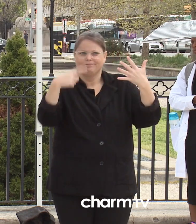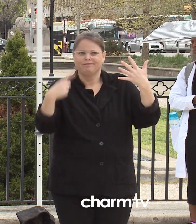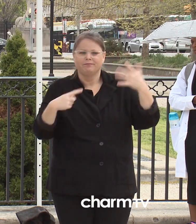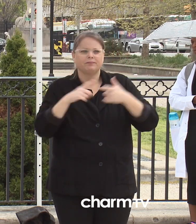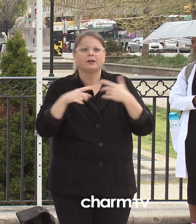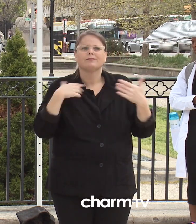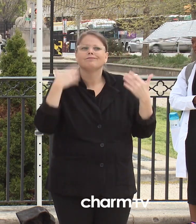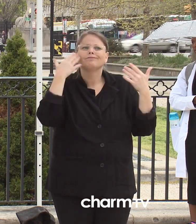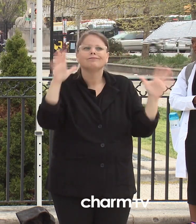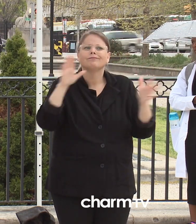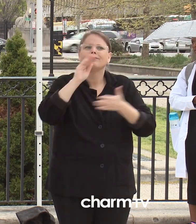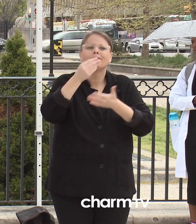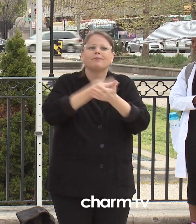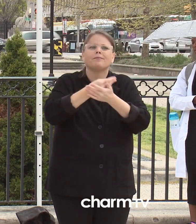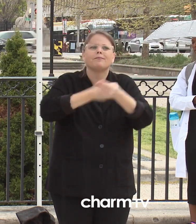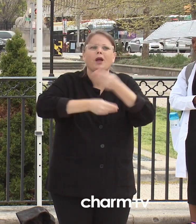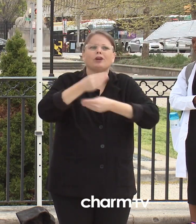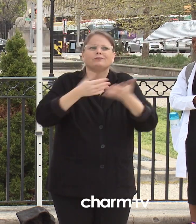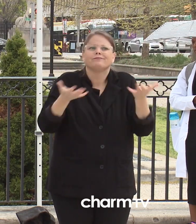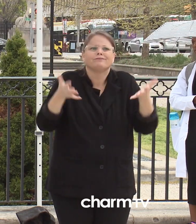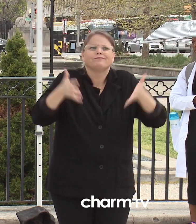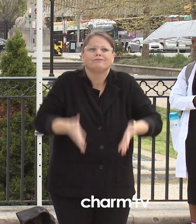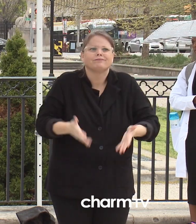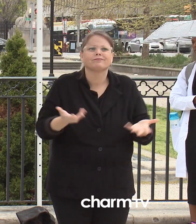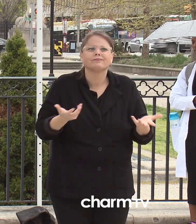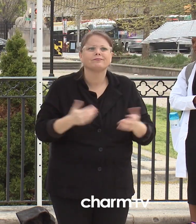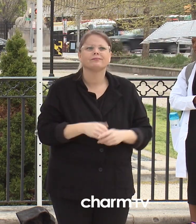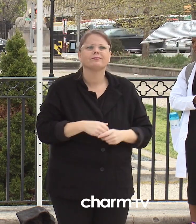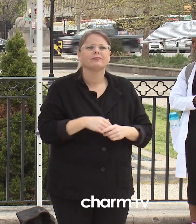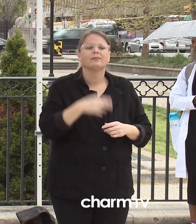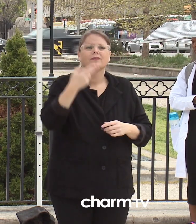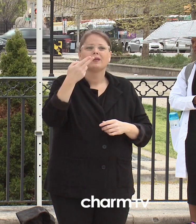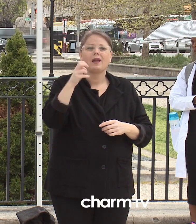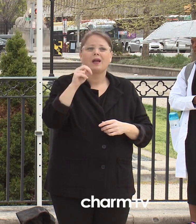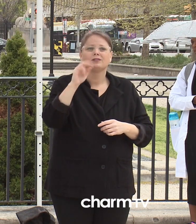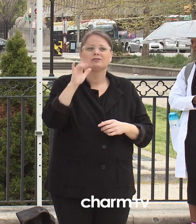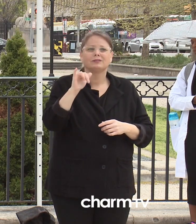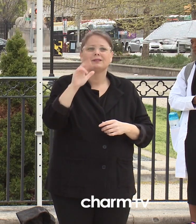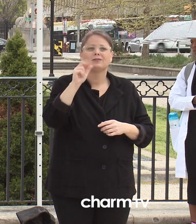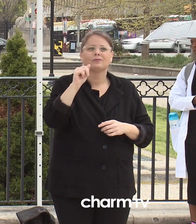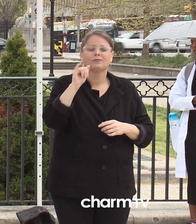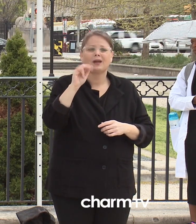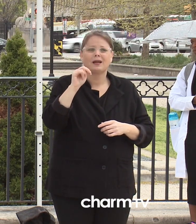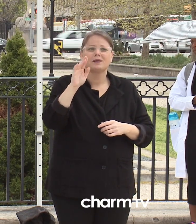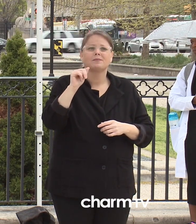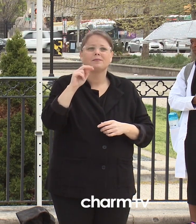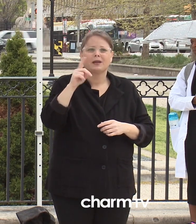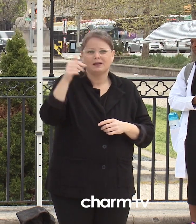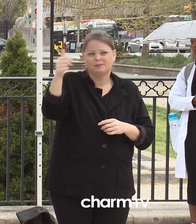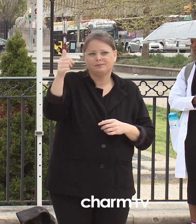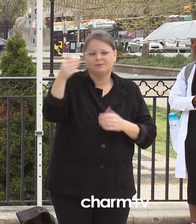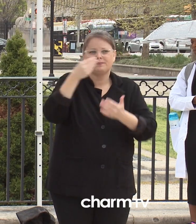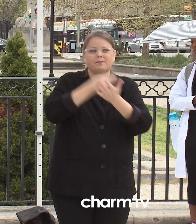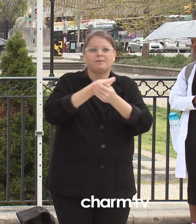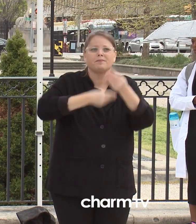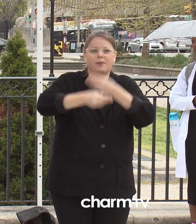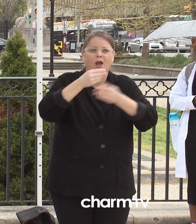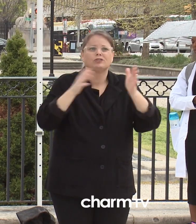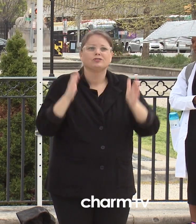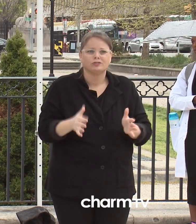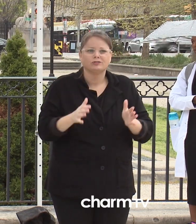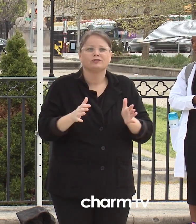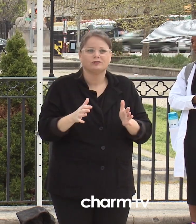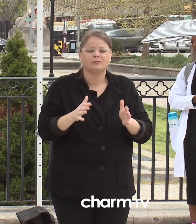Henry Raymond is the budget director and our budget don't look good. In this pandemic, you know, and we have to be